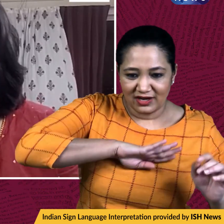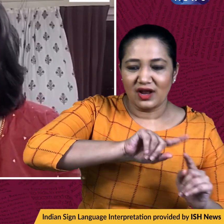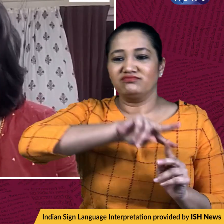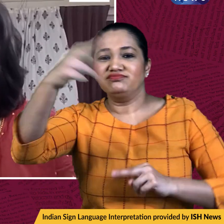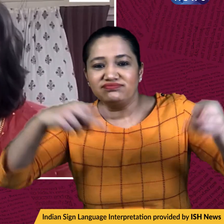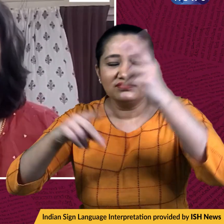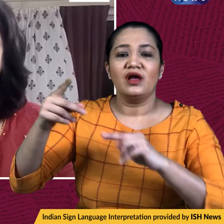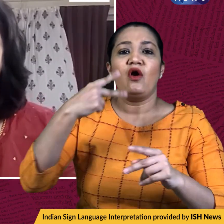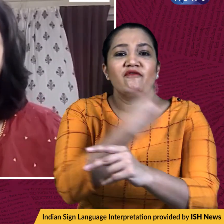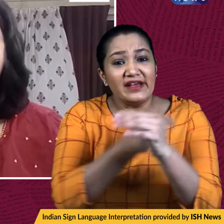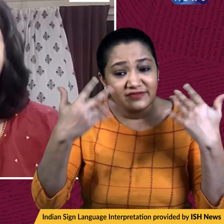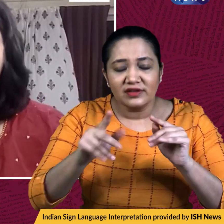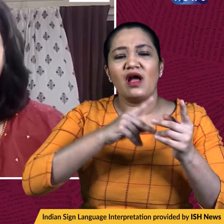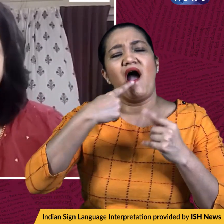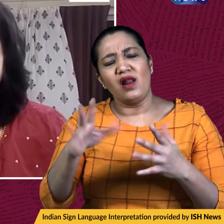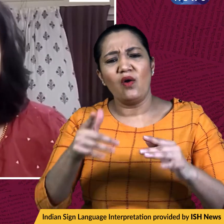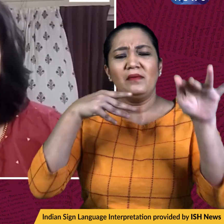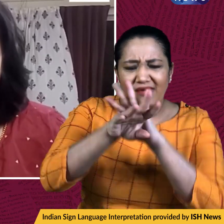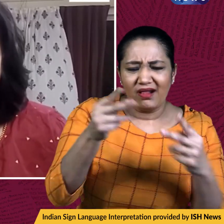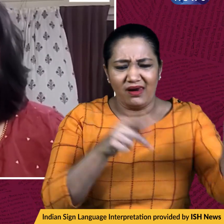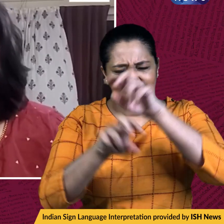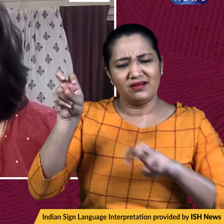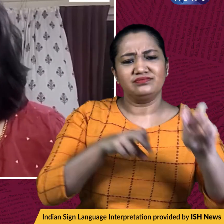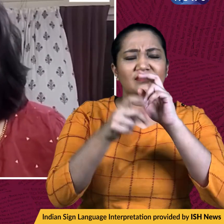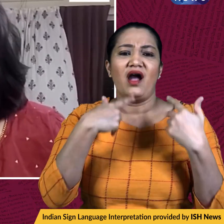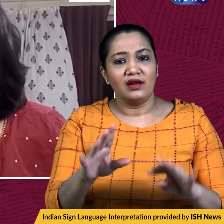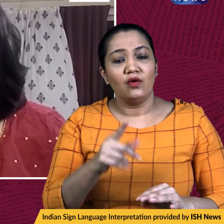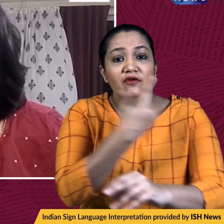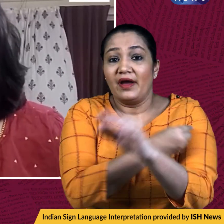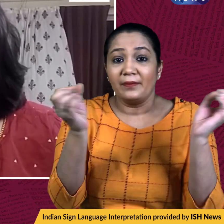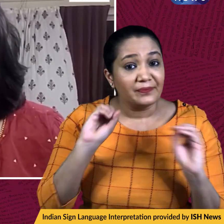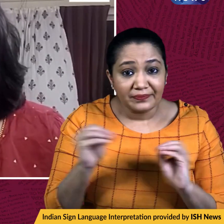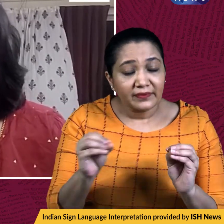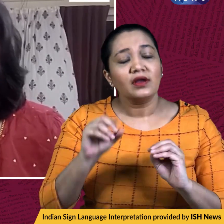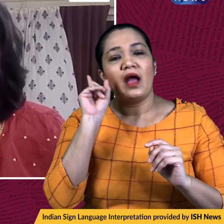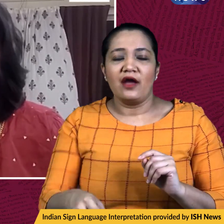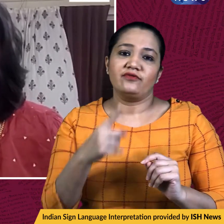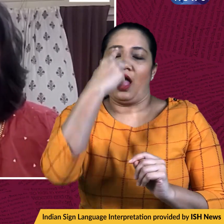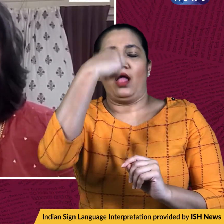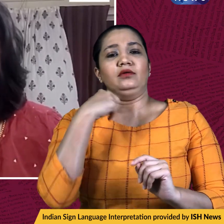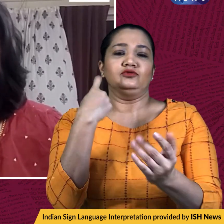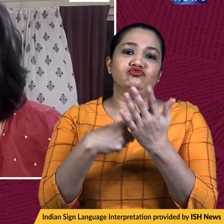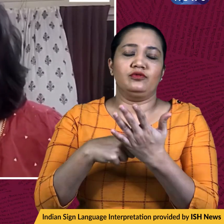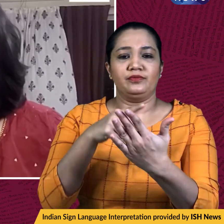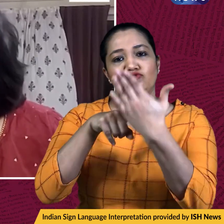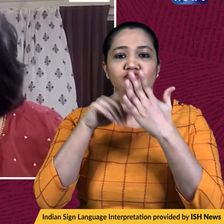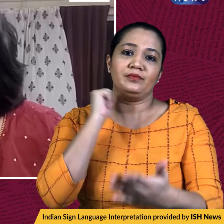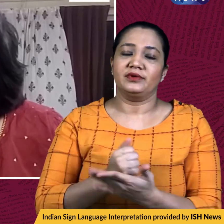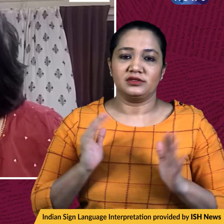for fully vaccinated people. For people who have not gotten their vaccinations yet, they will have to produce an RT-PCR